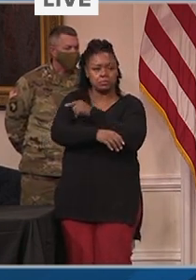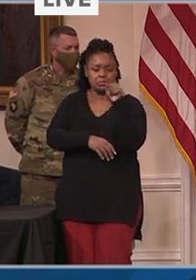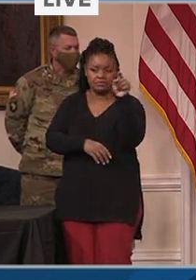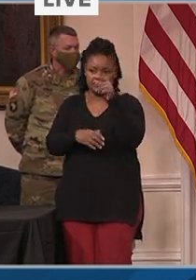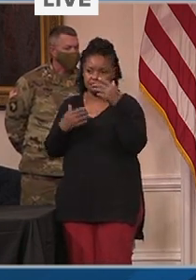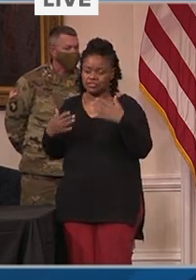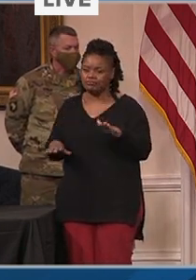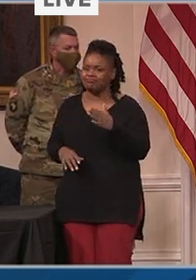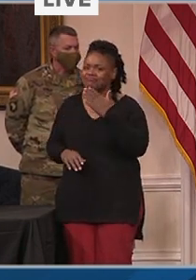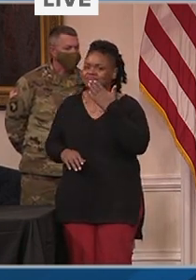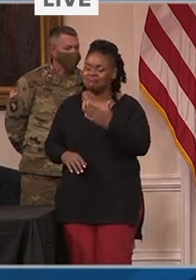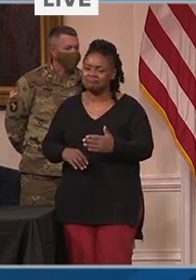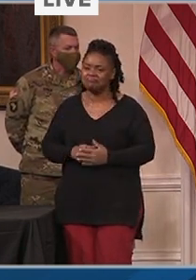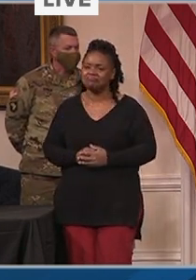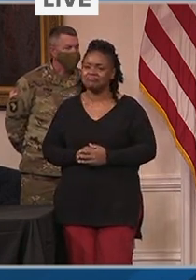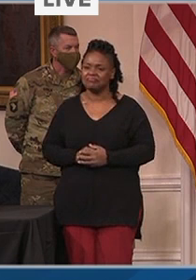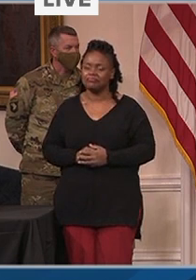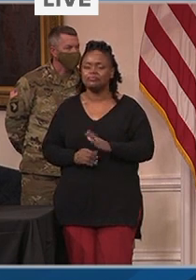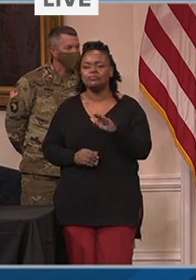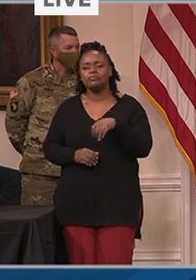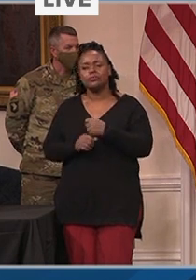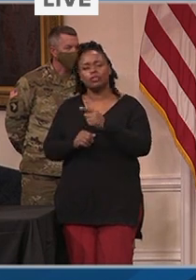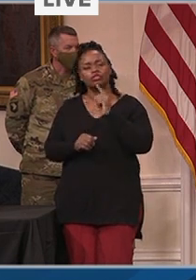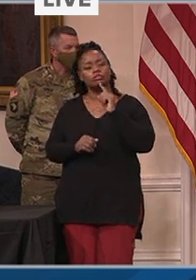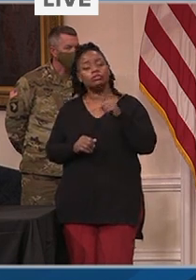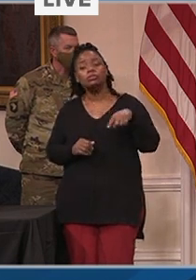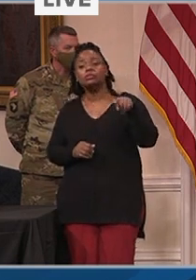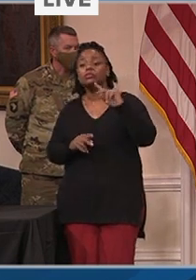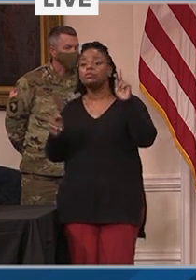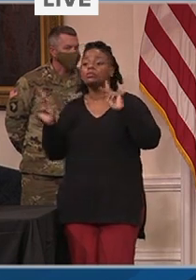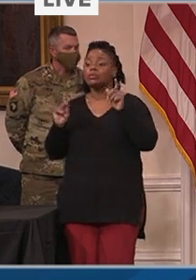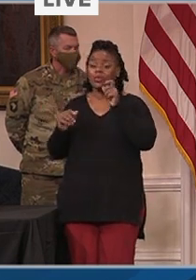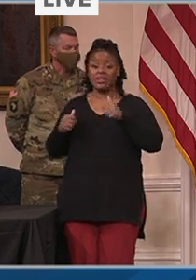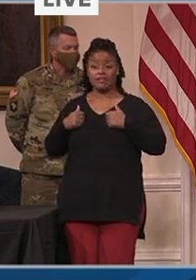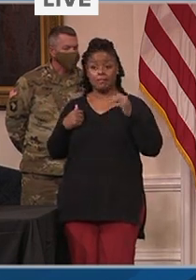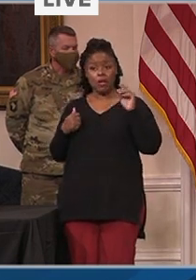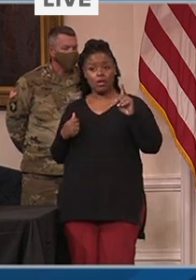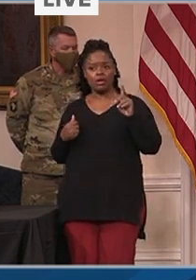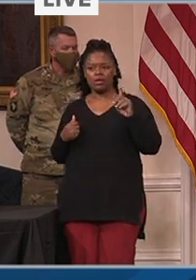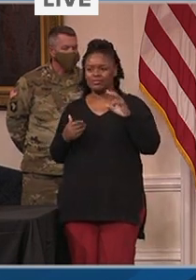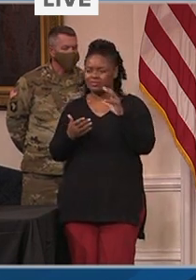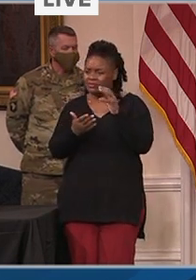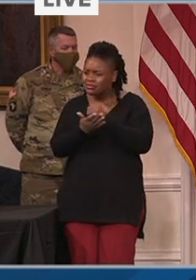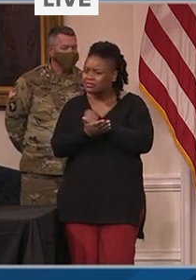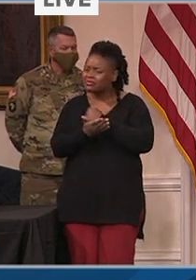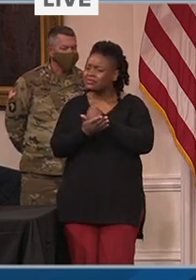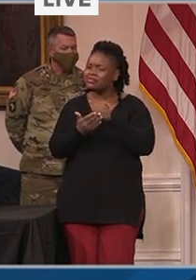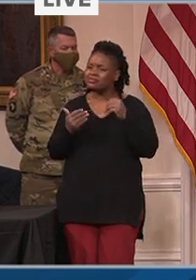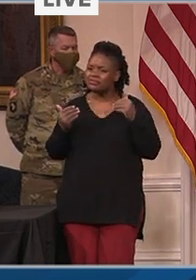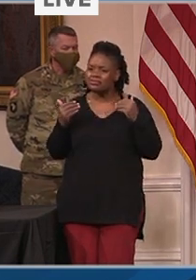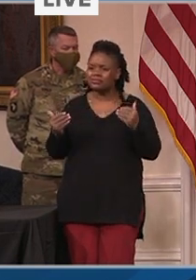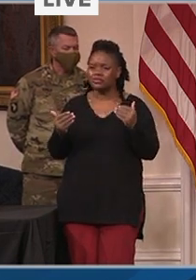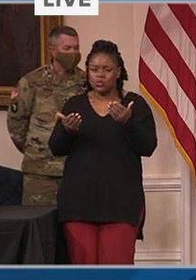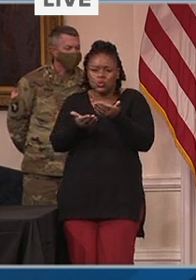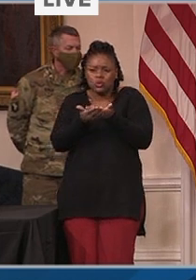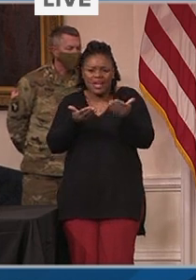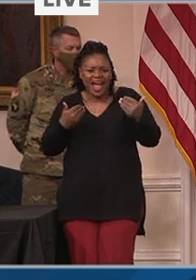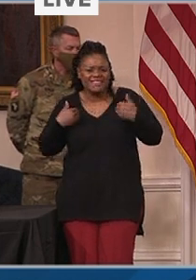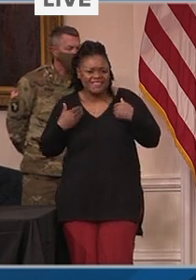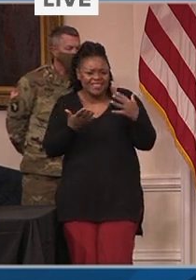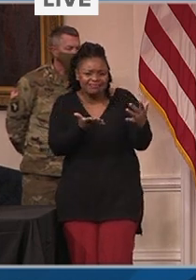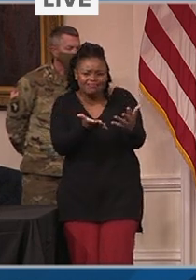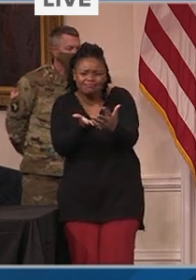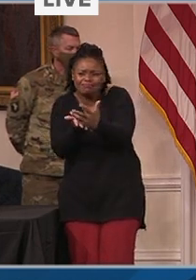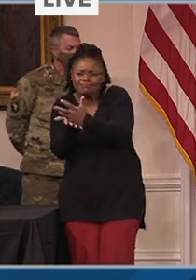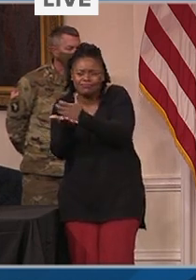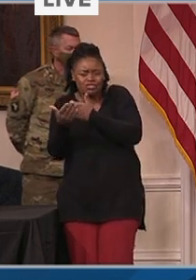to assure the people of Maryland that we are going to leverage every single resource at our disposal to